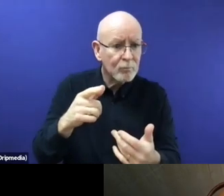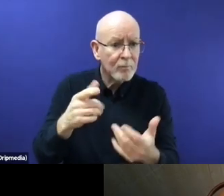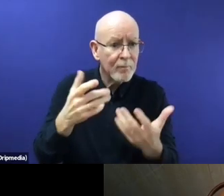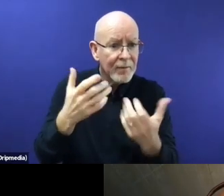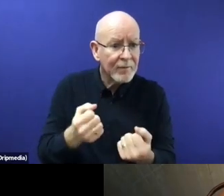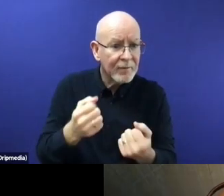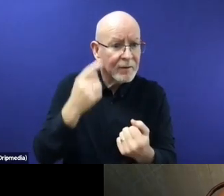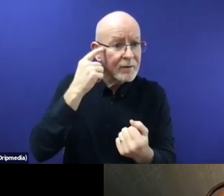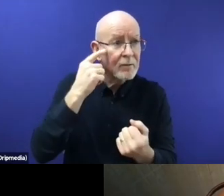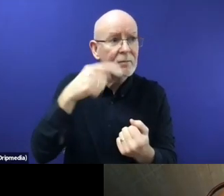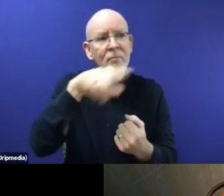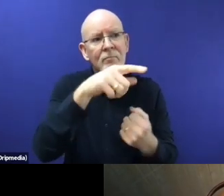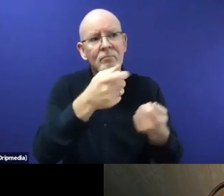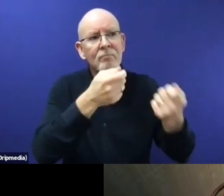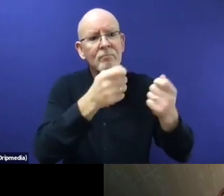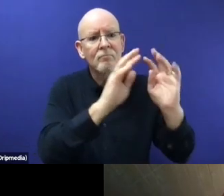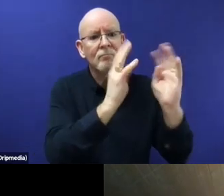you the floor. Thanks.